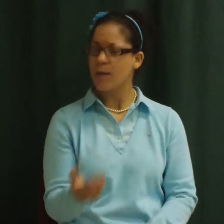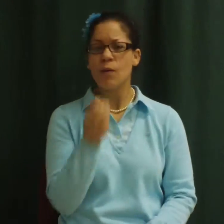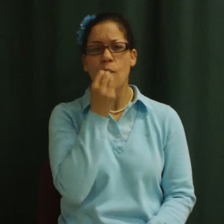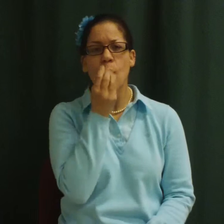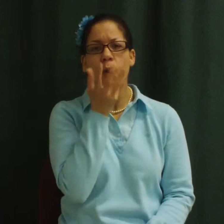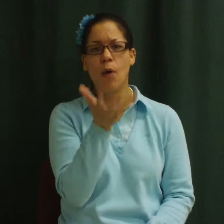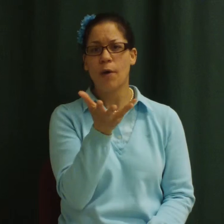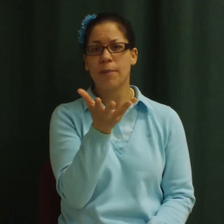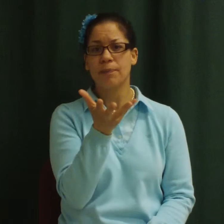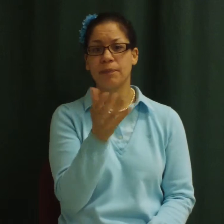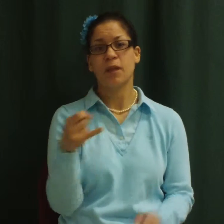It heats the water.